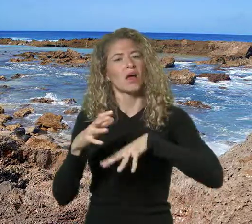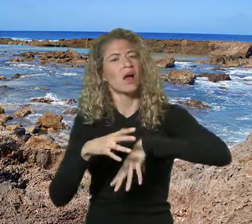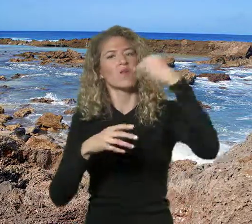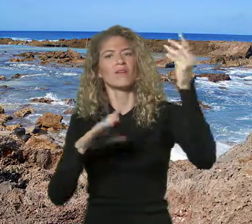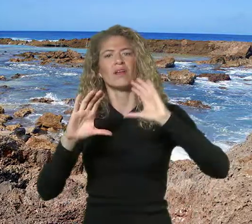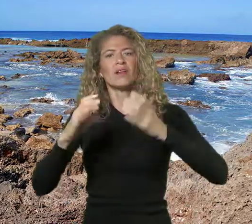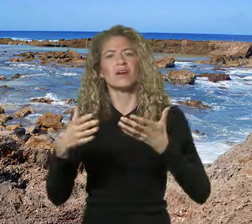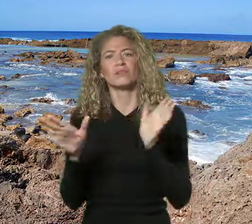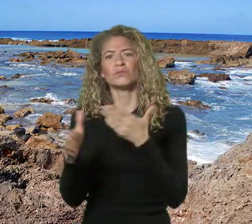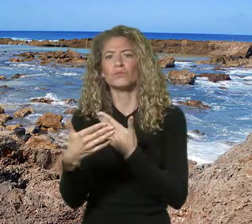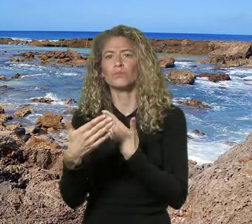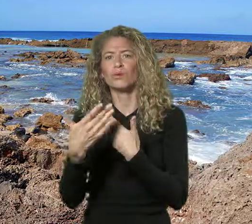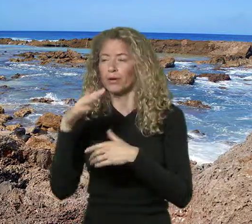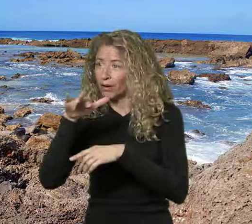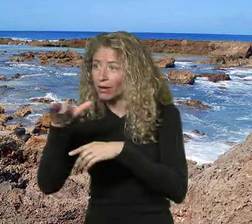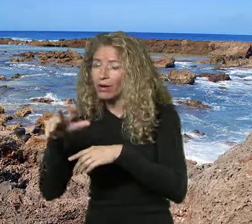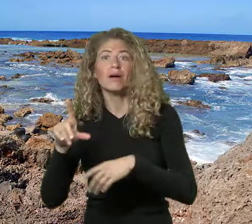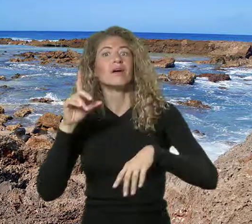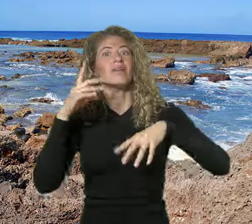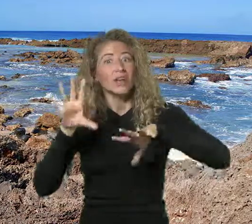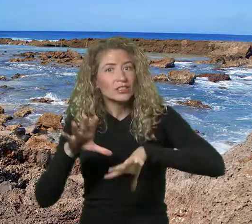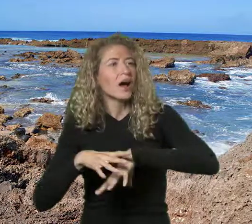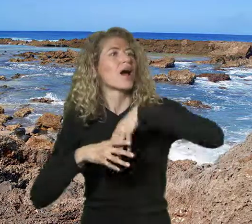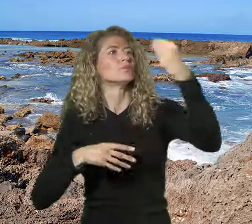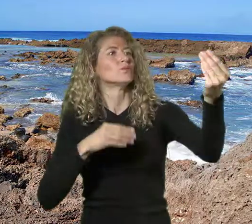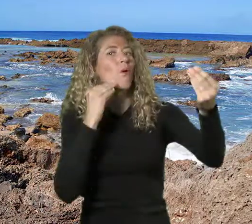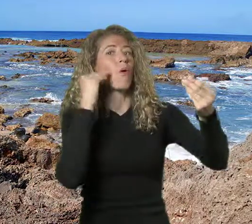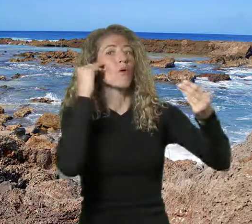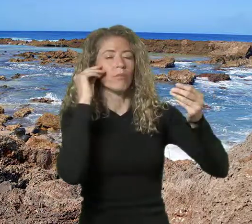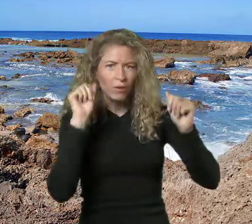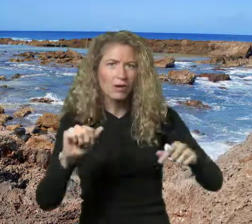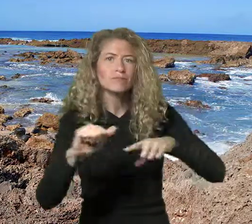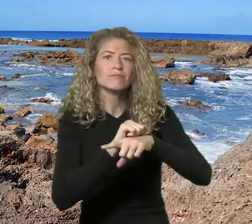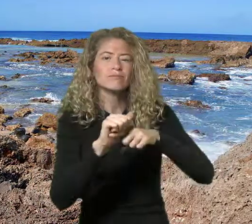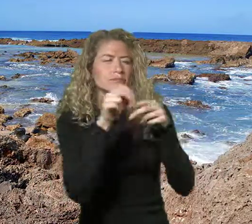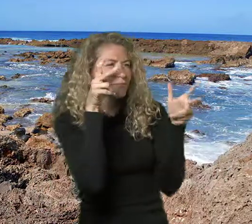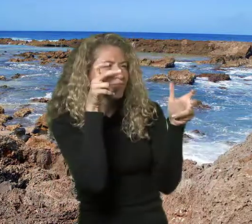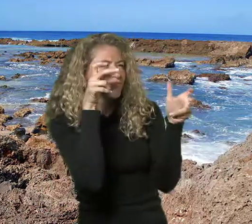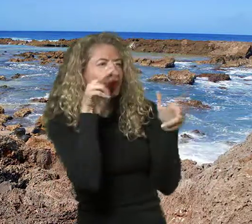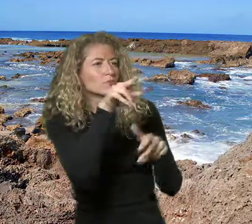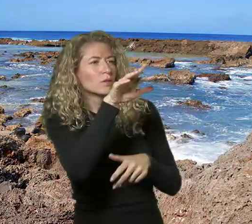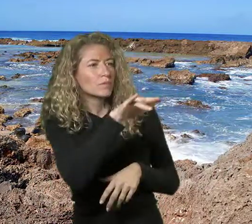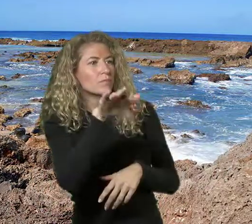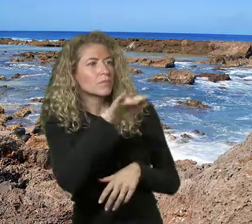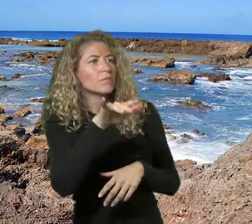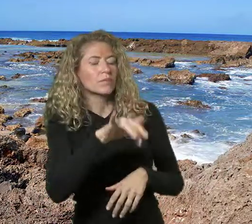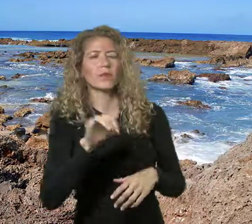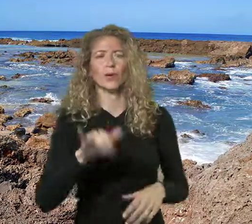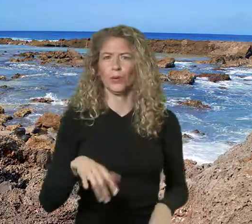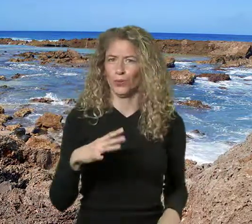Plus, enables you to learn out of the formal classroom environment as a self-study tool, which is a great benefit.